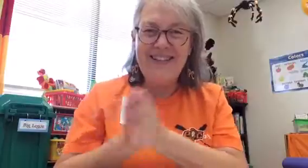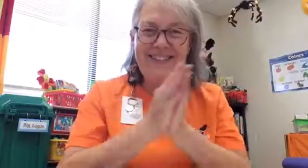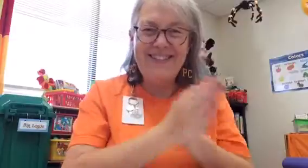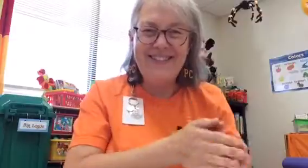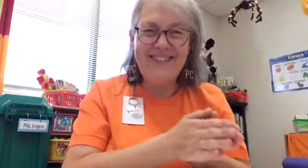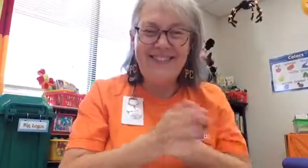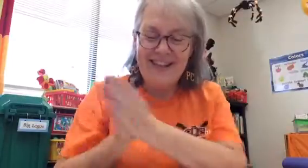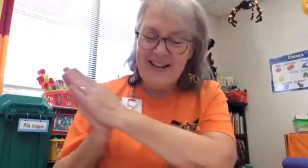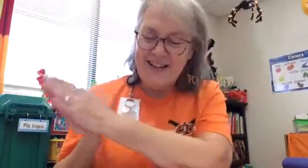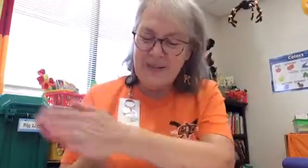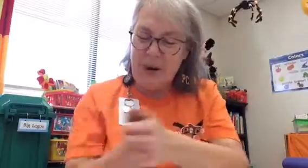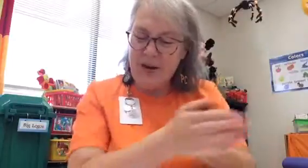Kitten, kitten.